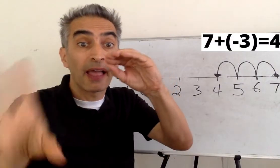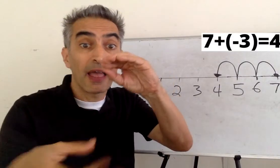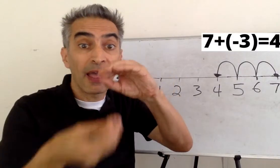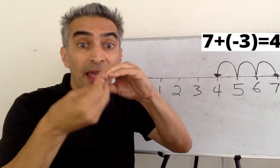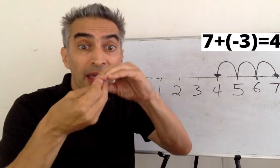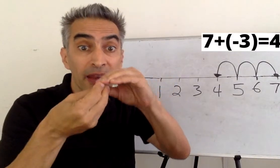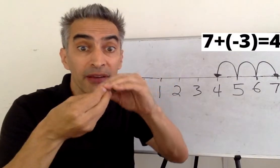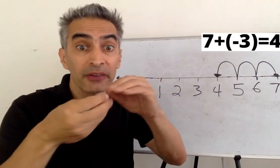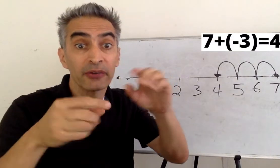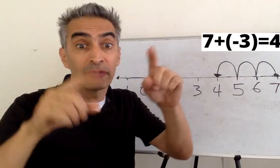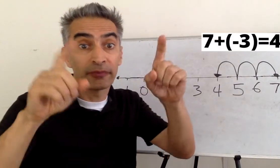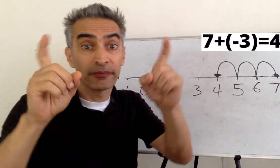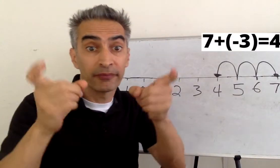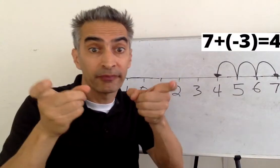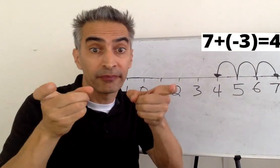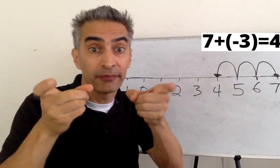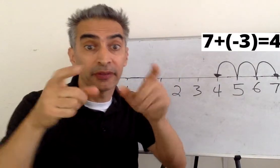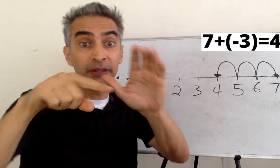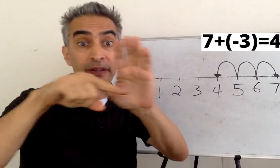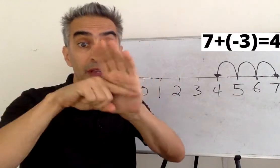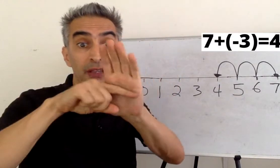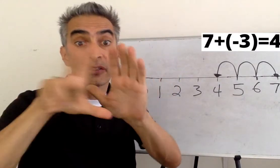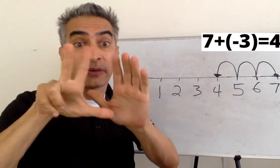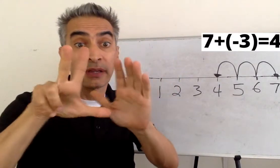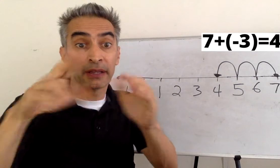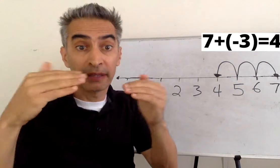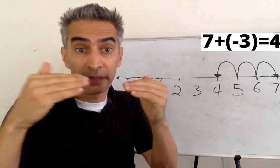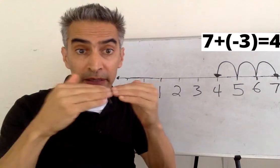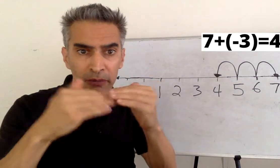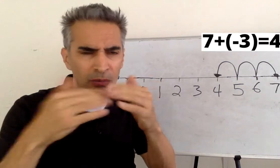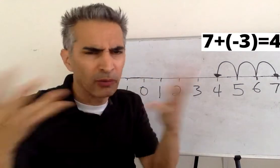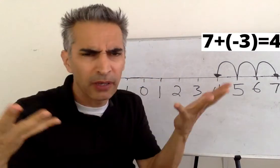7 plus negative 3 equals